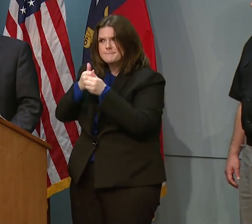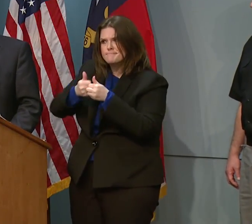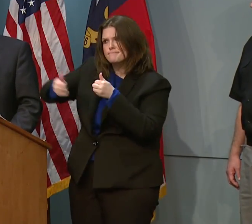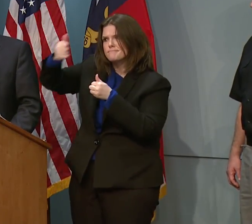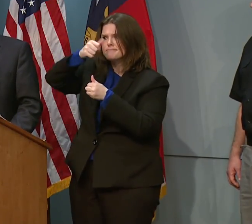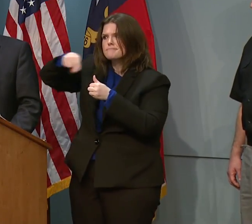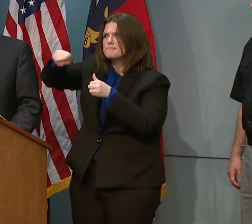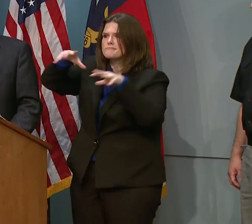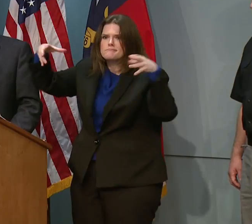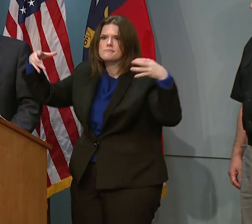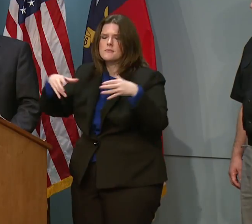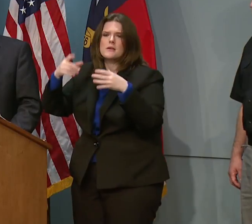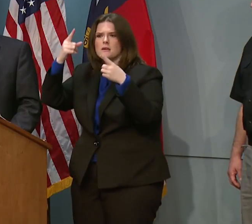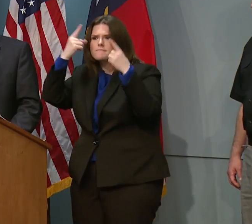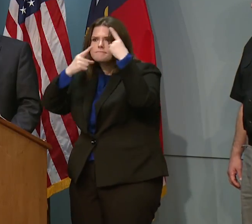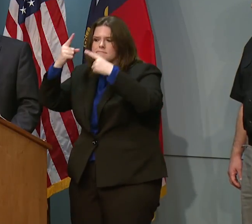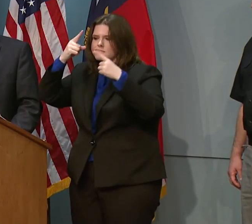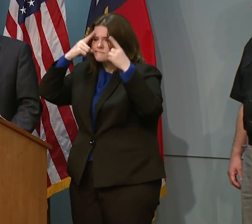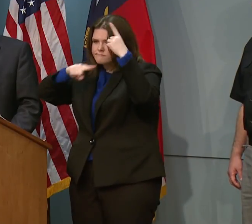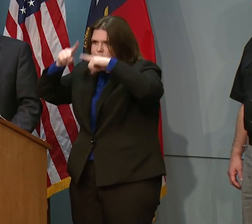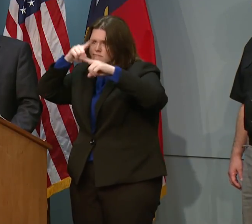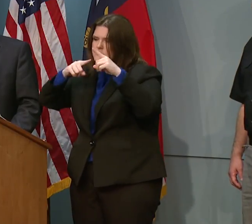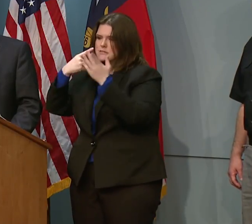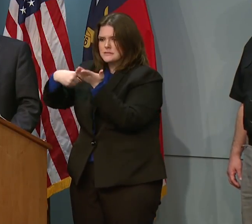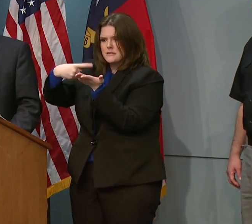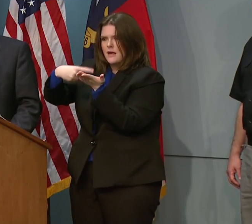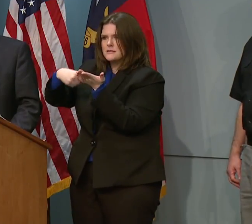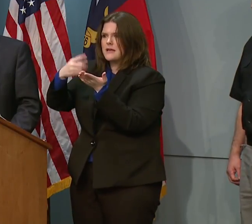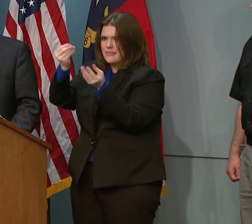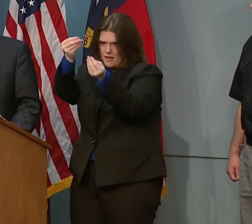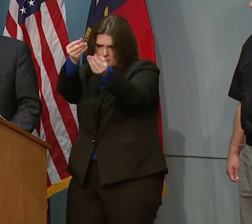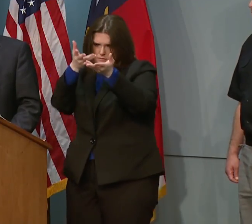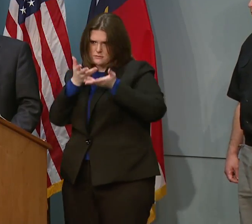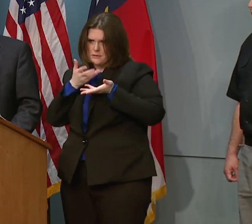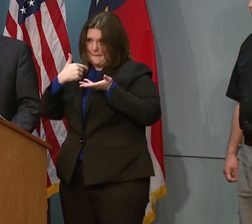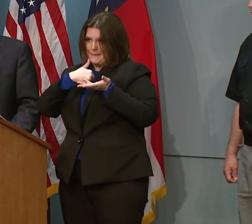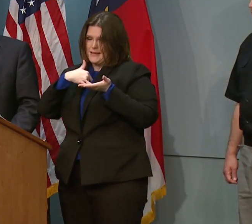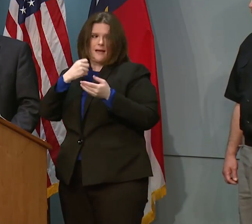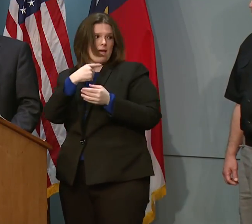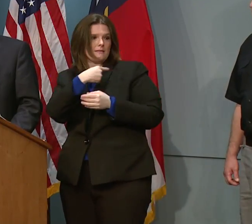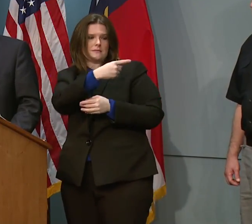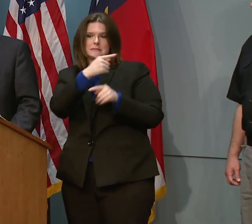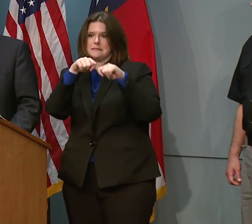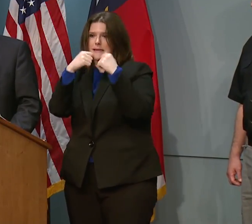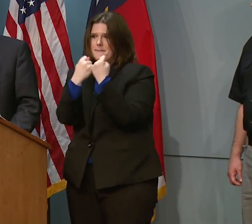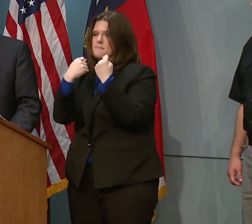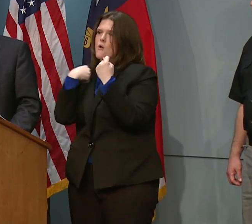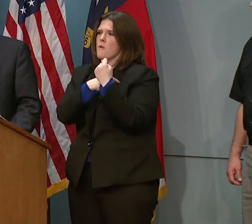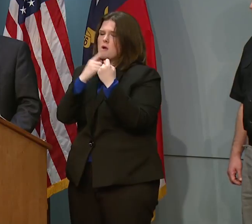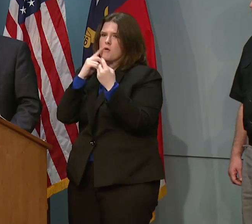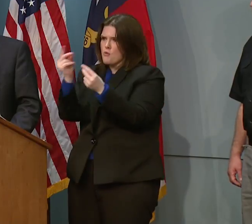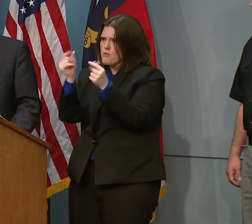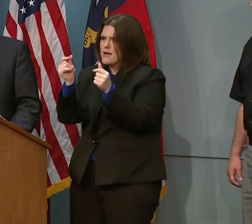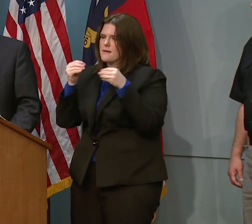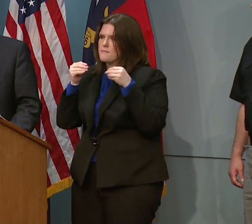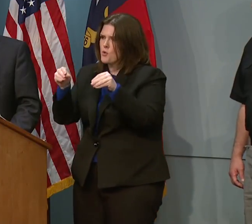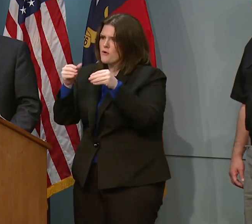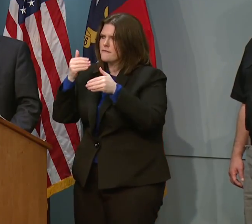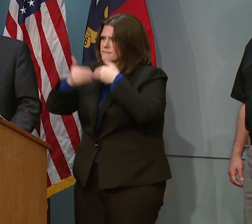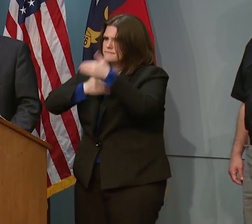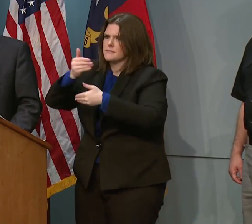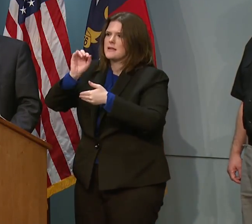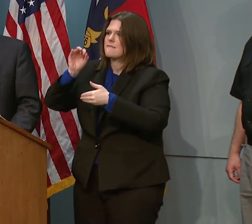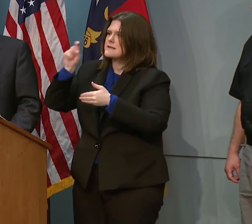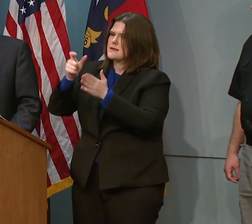and making those recommendations to this governor and the emergency response team. And then we'll move if they want any mandatory